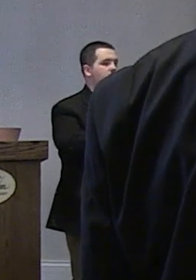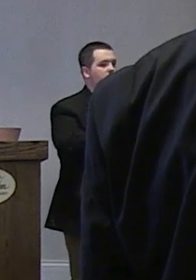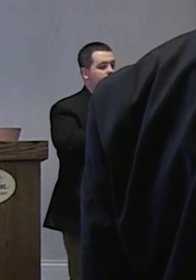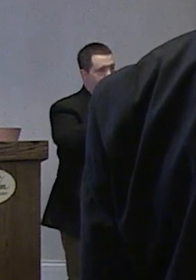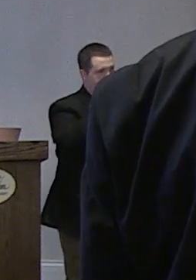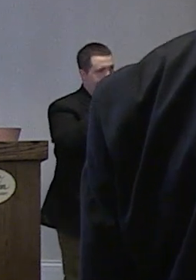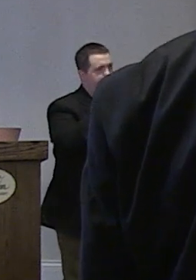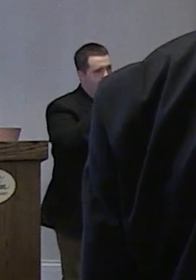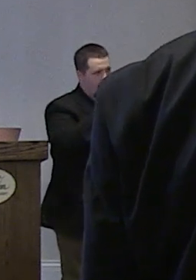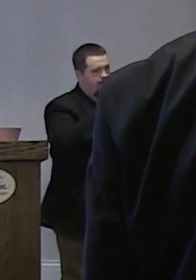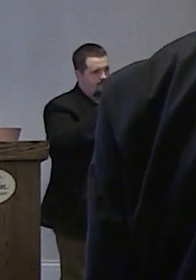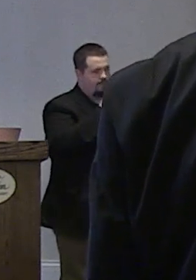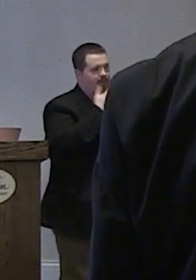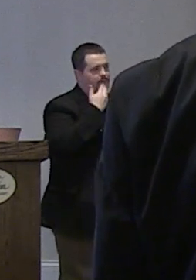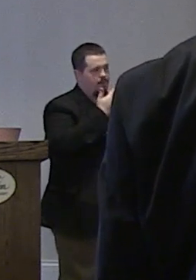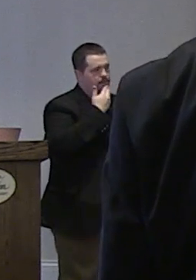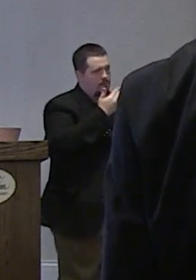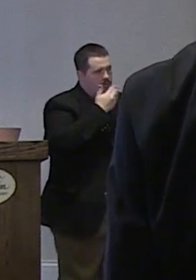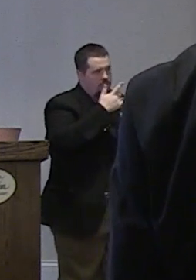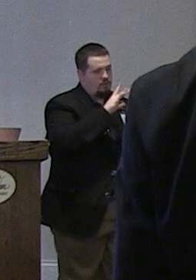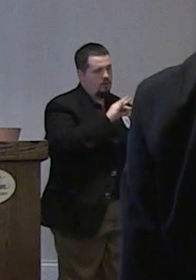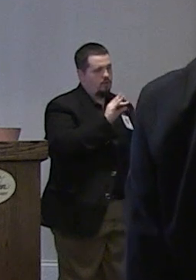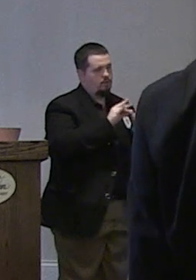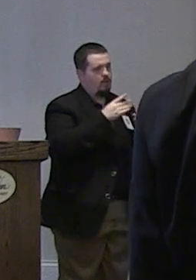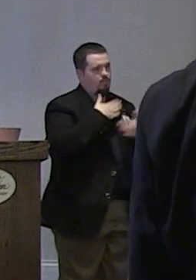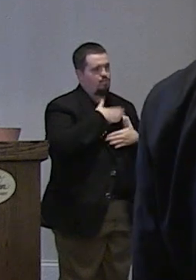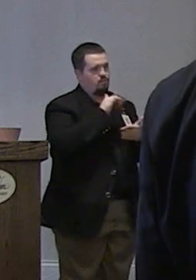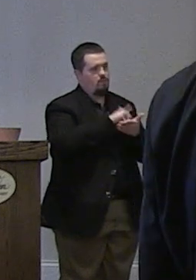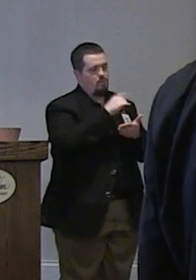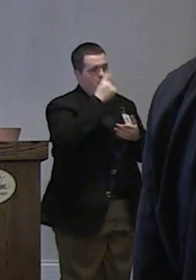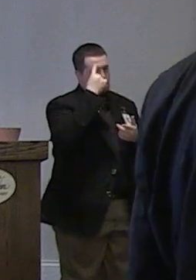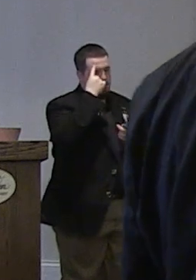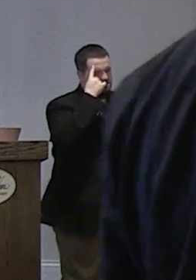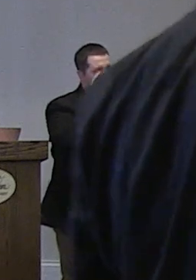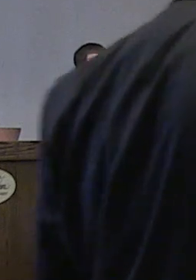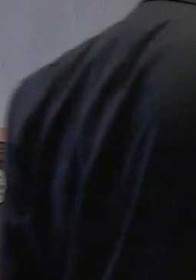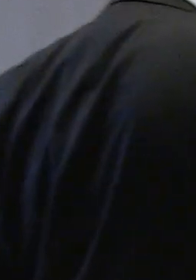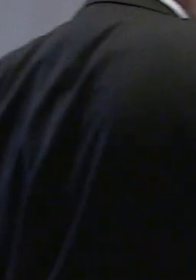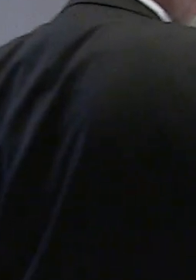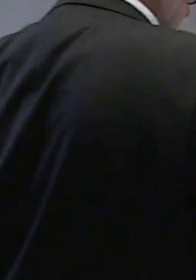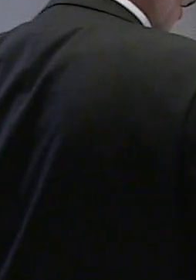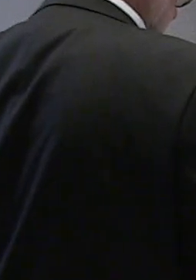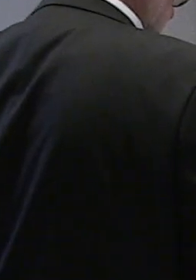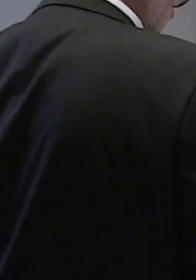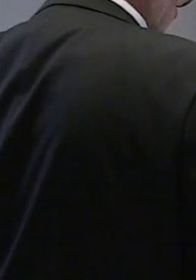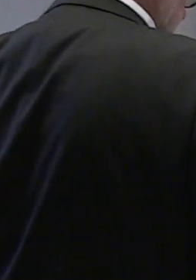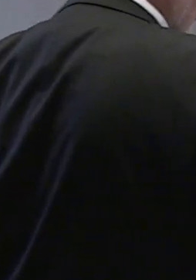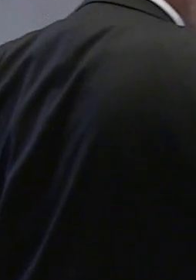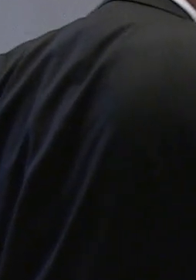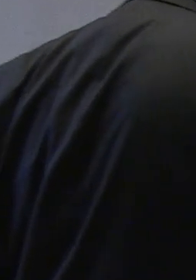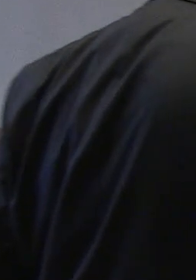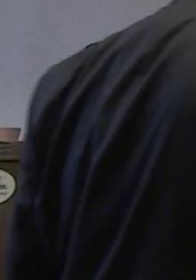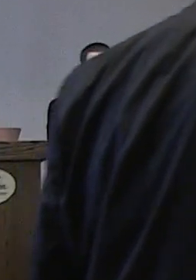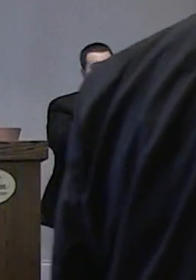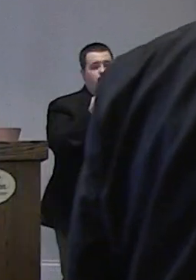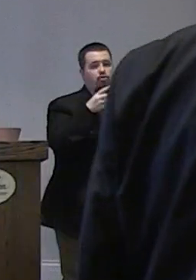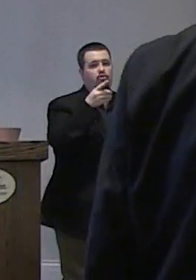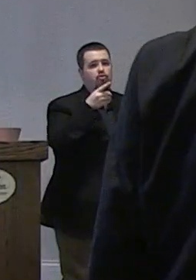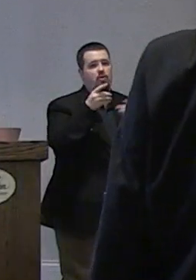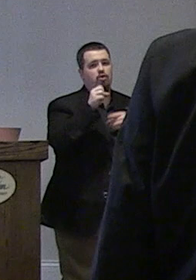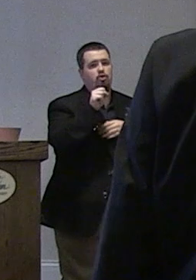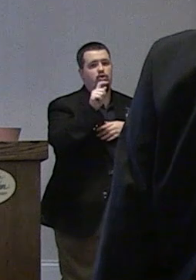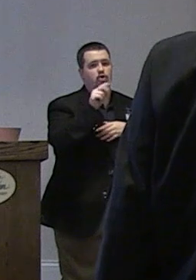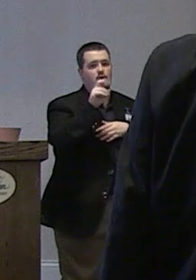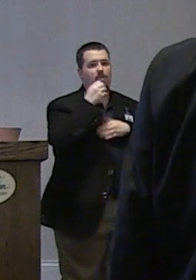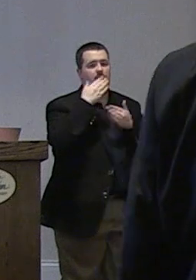yes ma'am that's great thank you very much for your comments i appreciate your thoughtful comments uh steve starnes is going to be next director starnes we